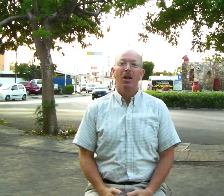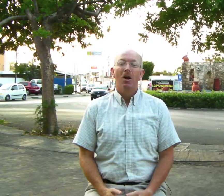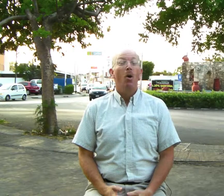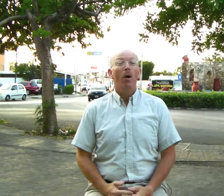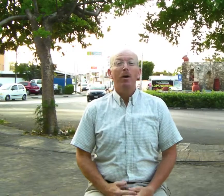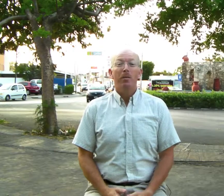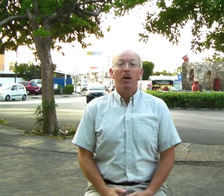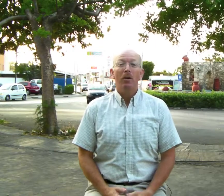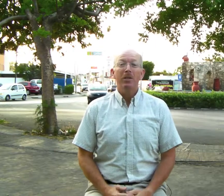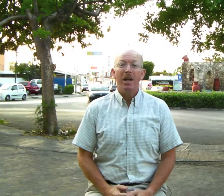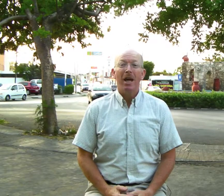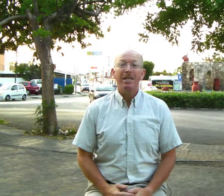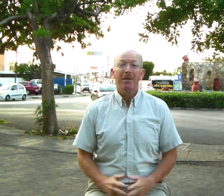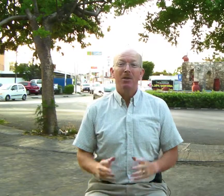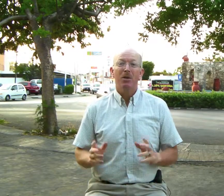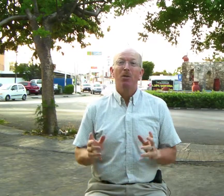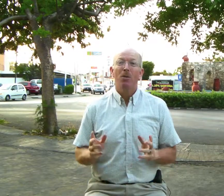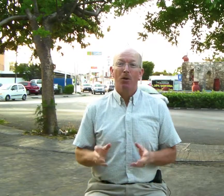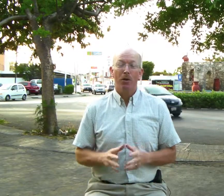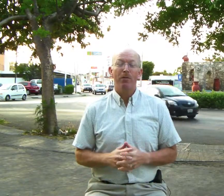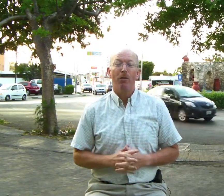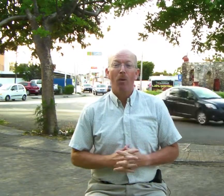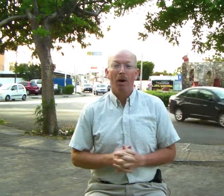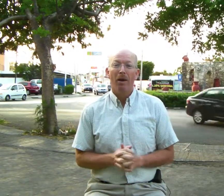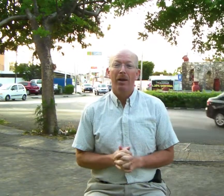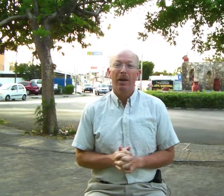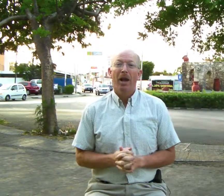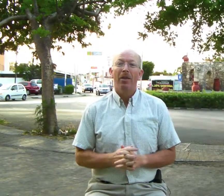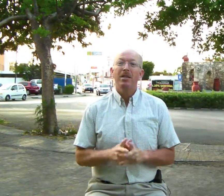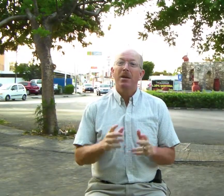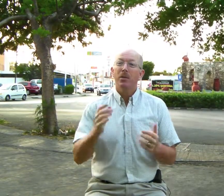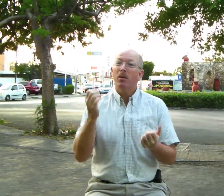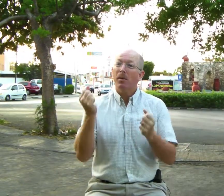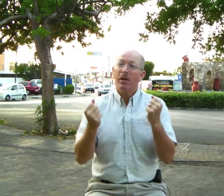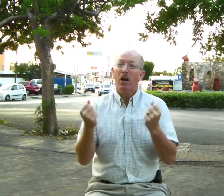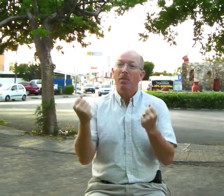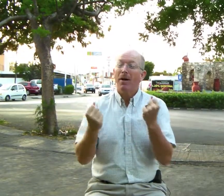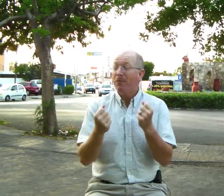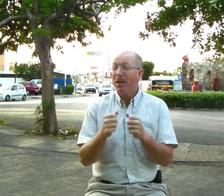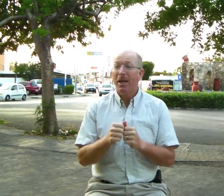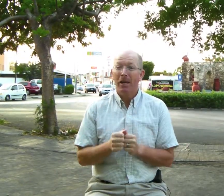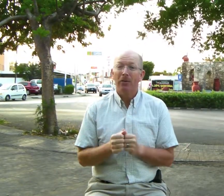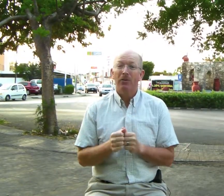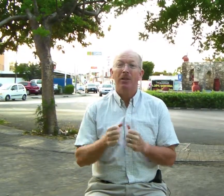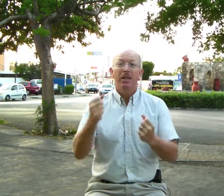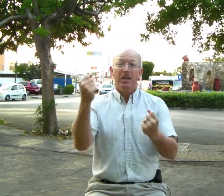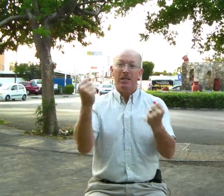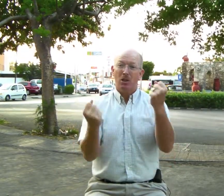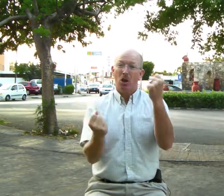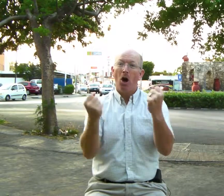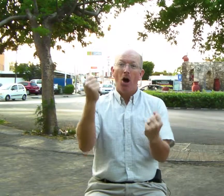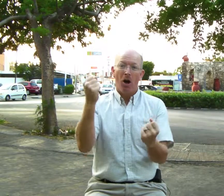Welcome to Learn Signs, episode 34. In this episode, I'm going to talk about vehicles. This is car,